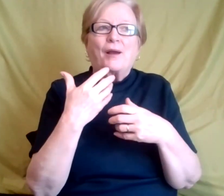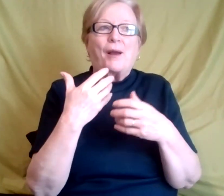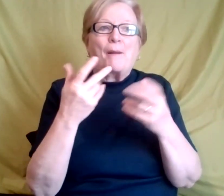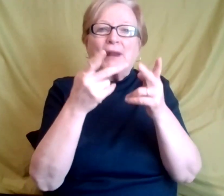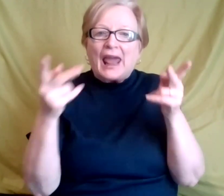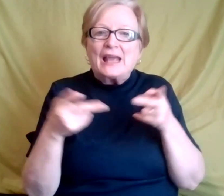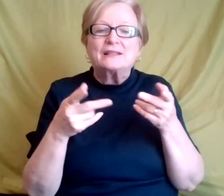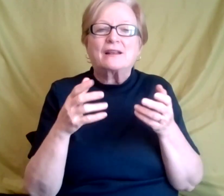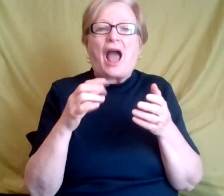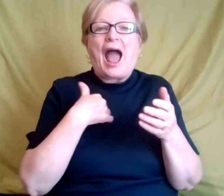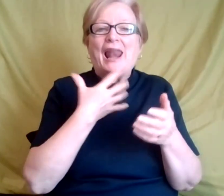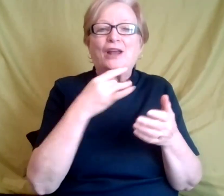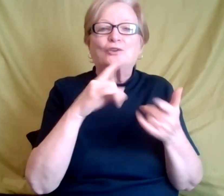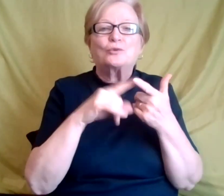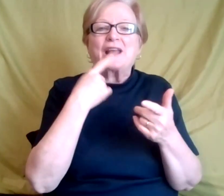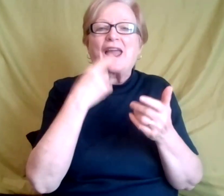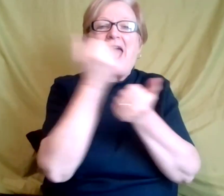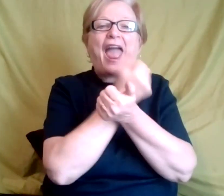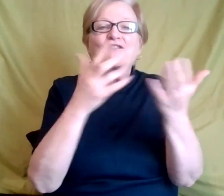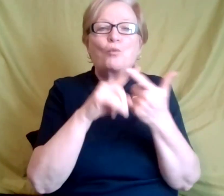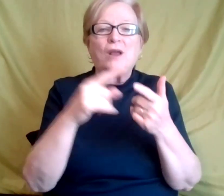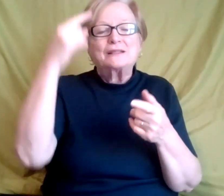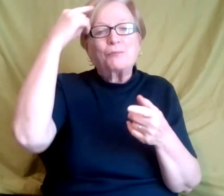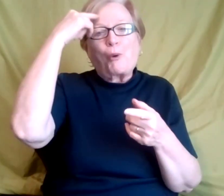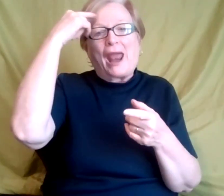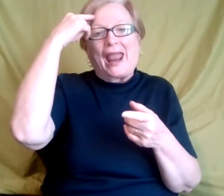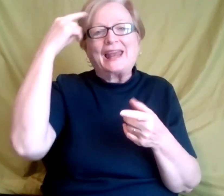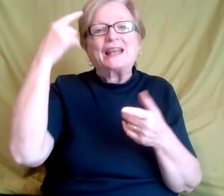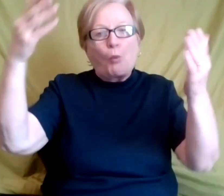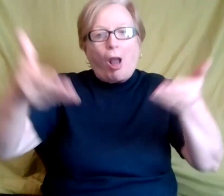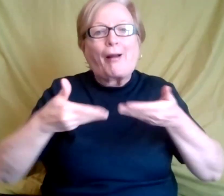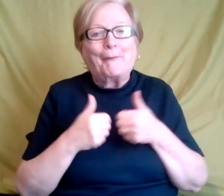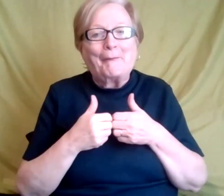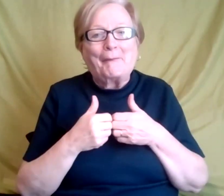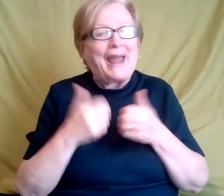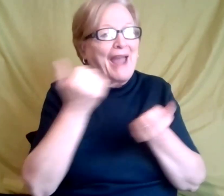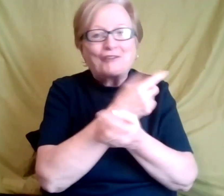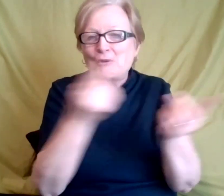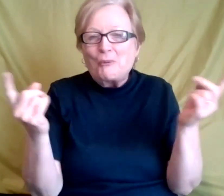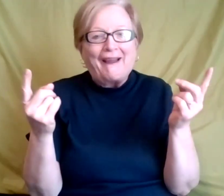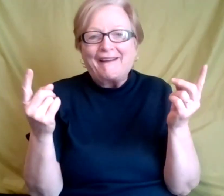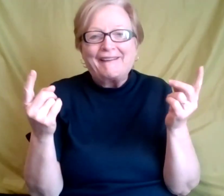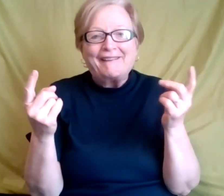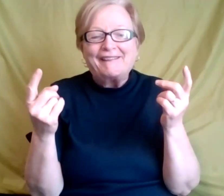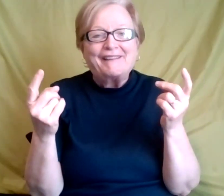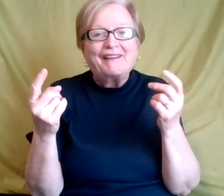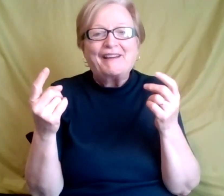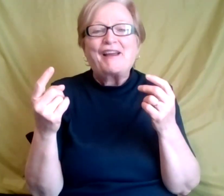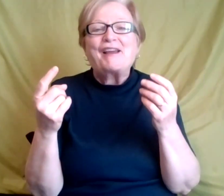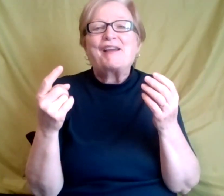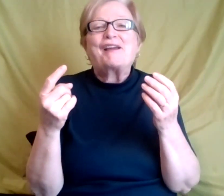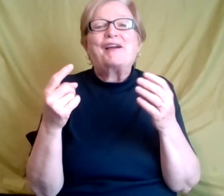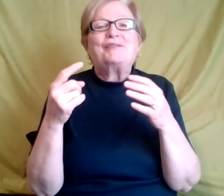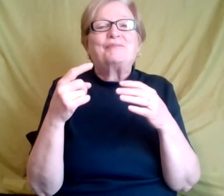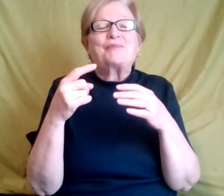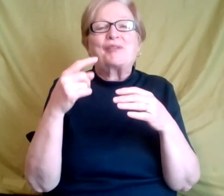I like to say everybody's brain is welcome. You know, and so for, for, example, you